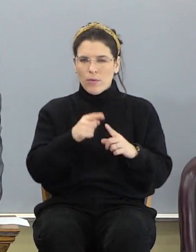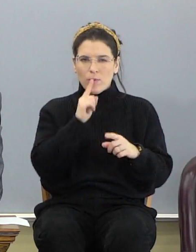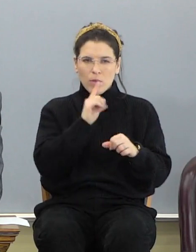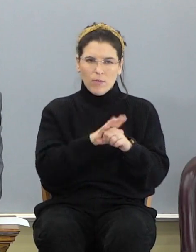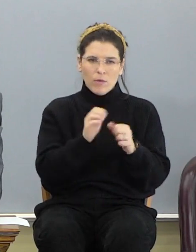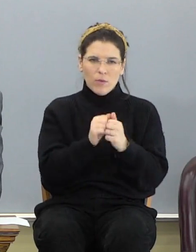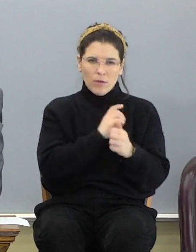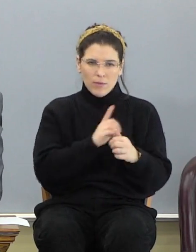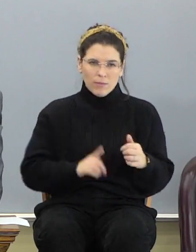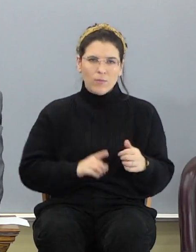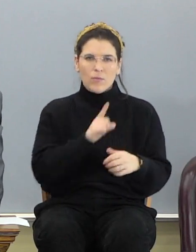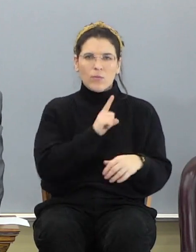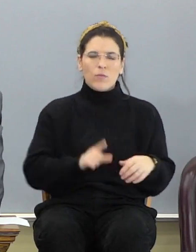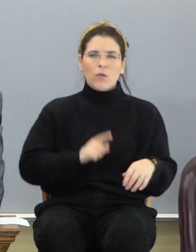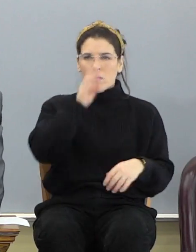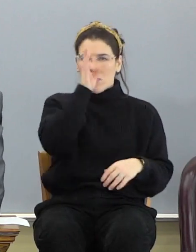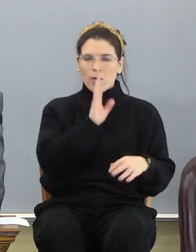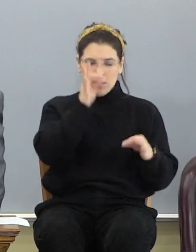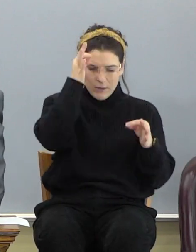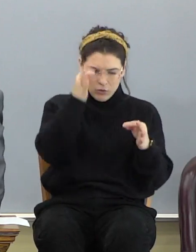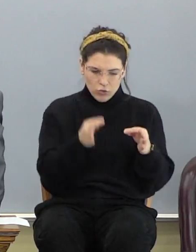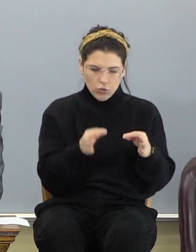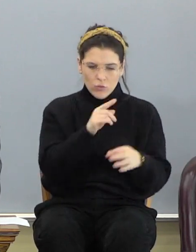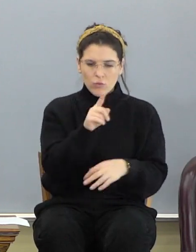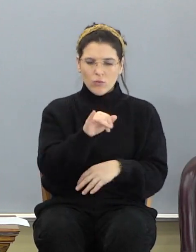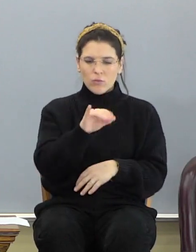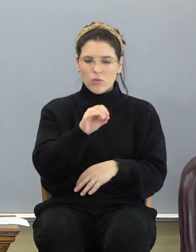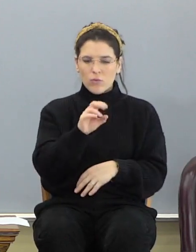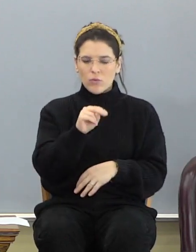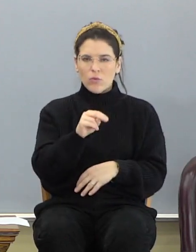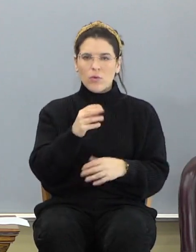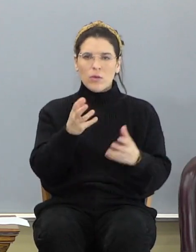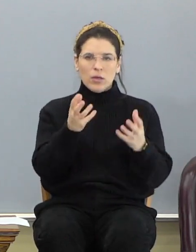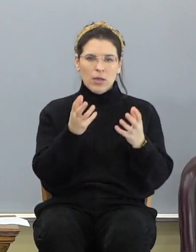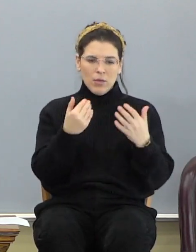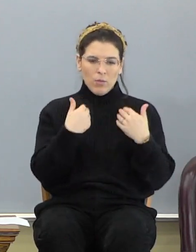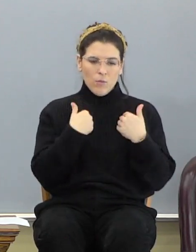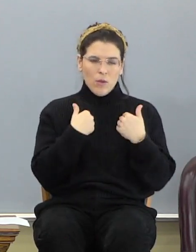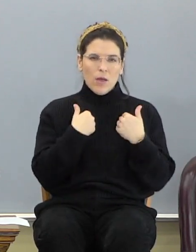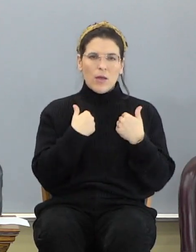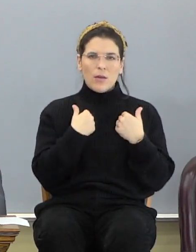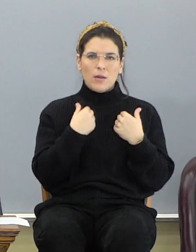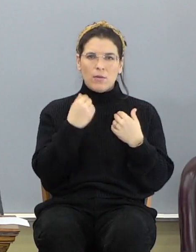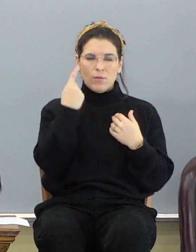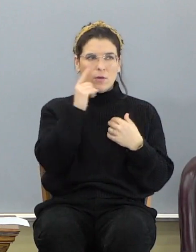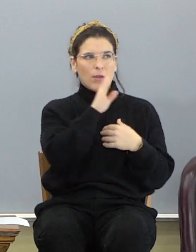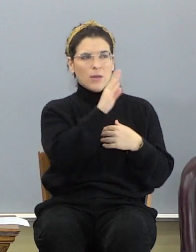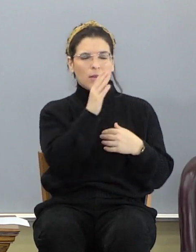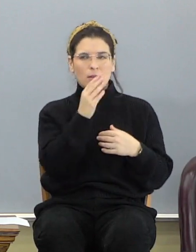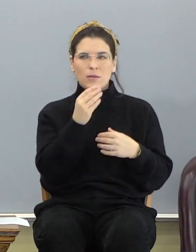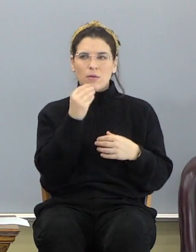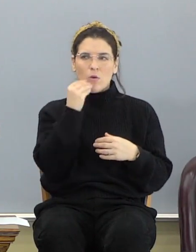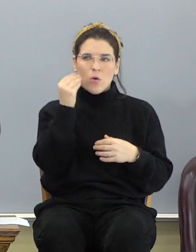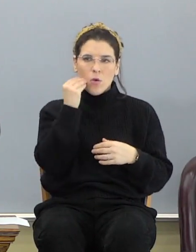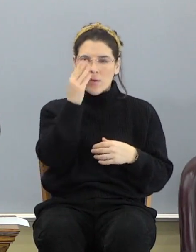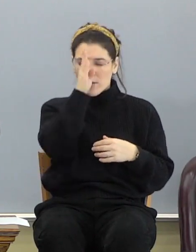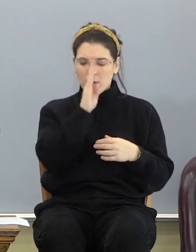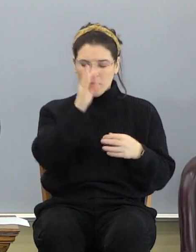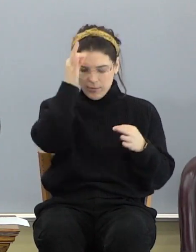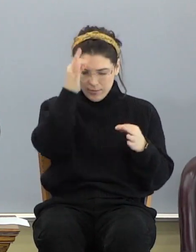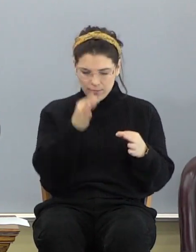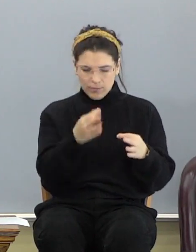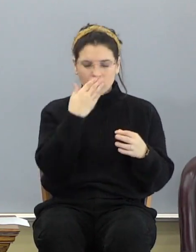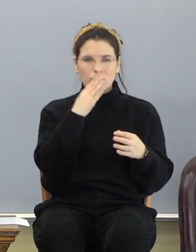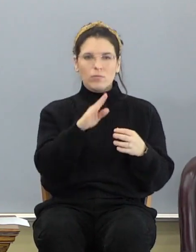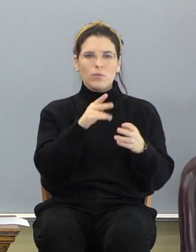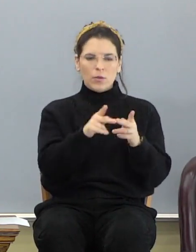God hath chosen Zion. He hath desired it for His, what? His habitation. God chose Jerusalem to be the